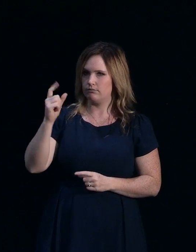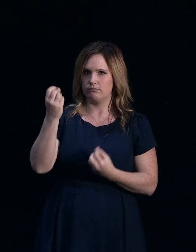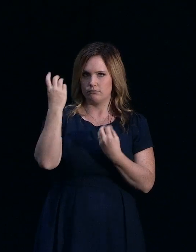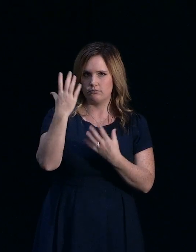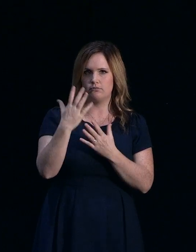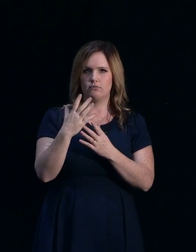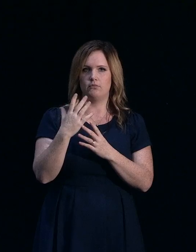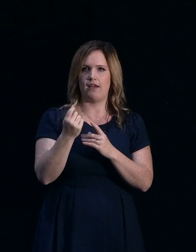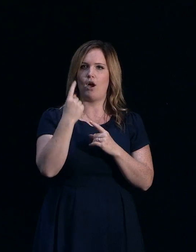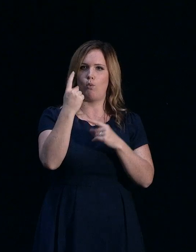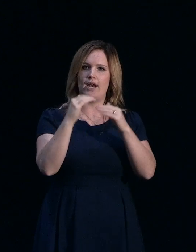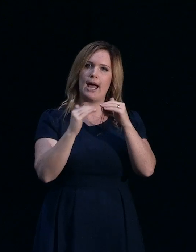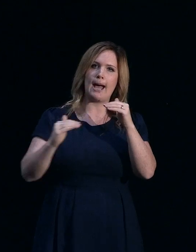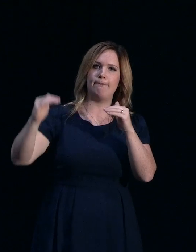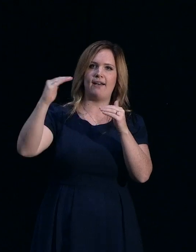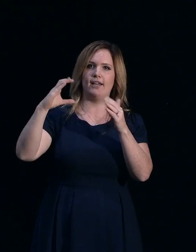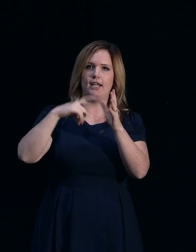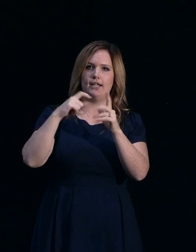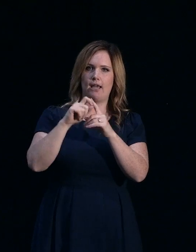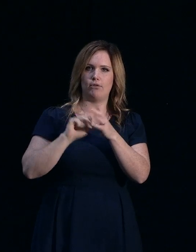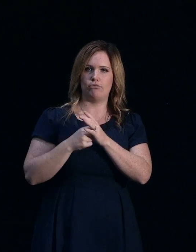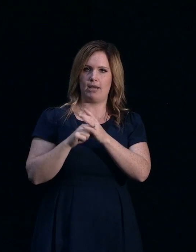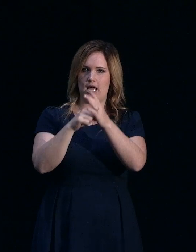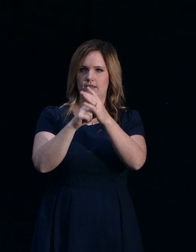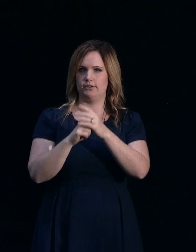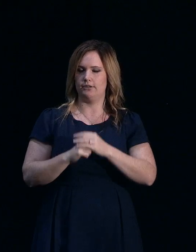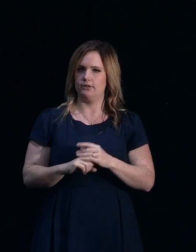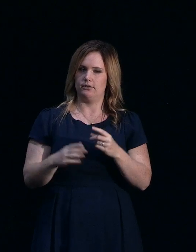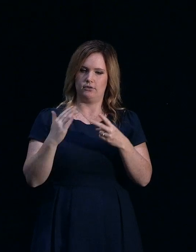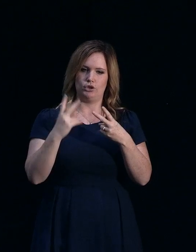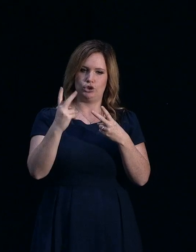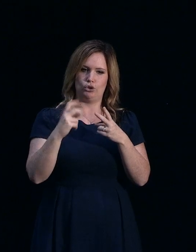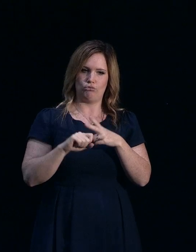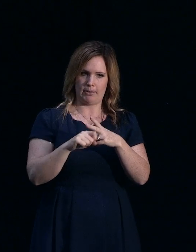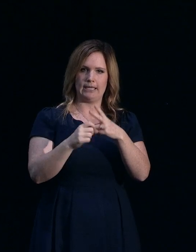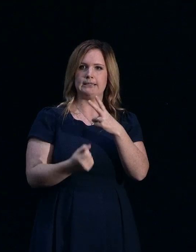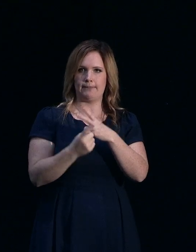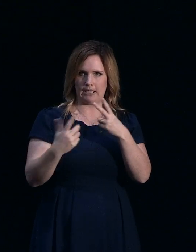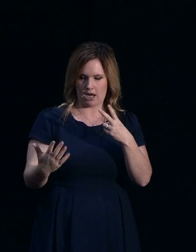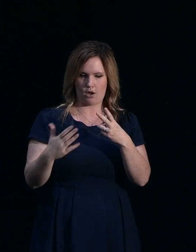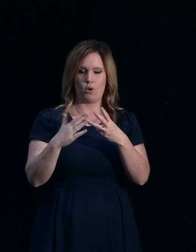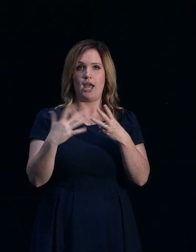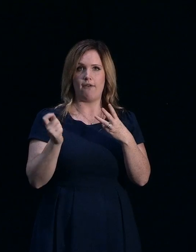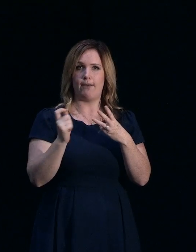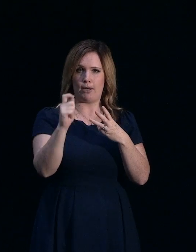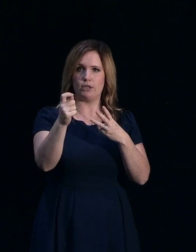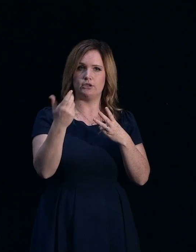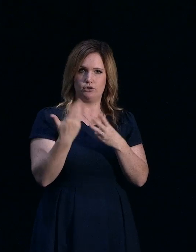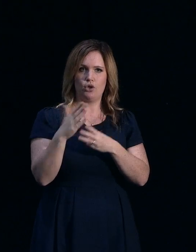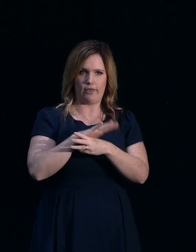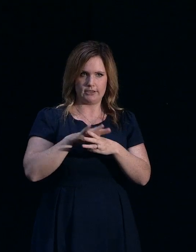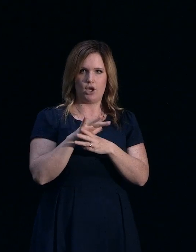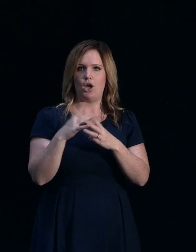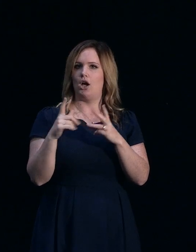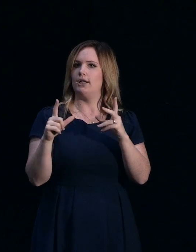completed one over cap repair. We've got two repairs underway where builders are on site physically, consents are